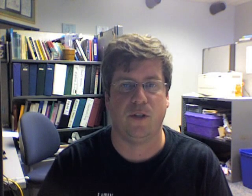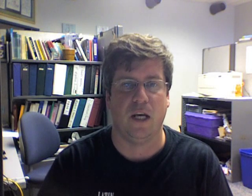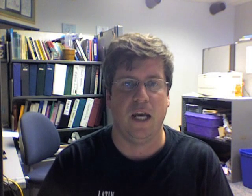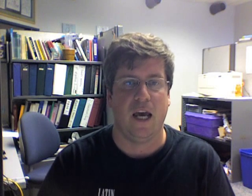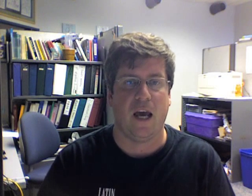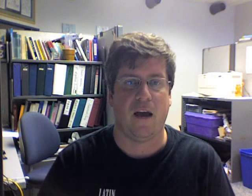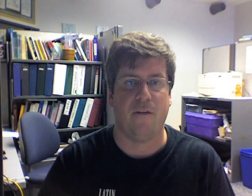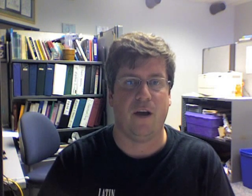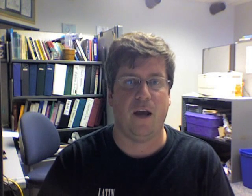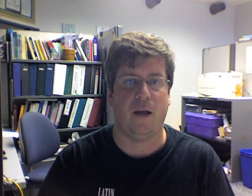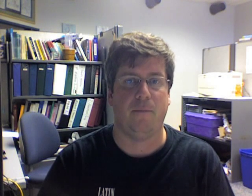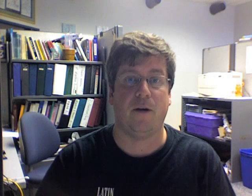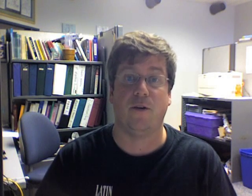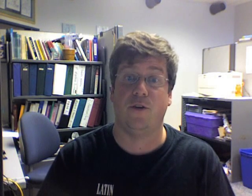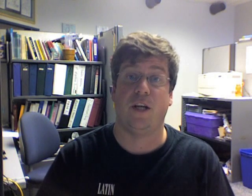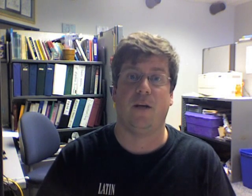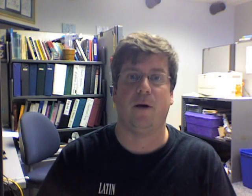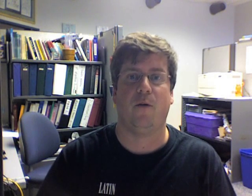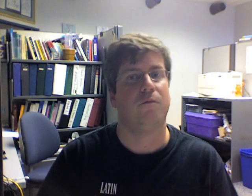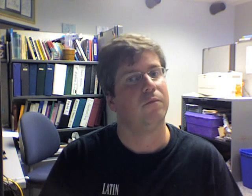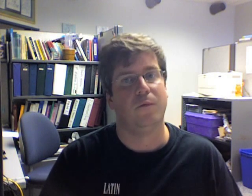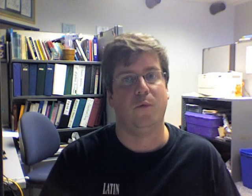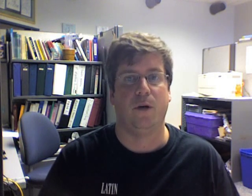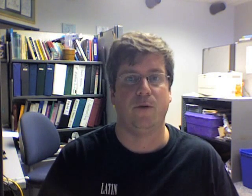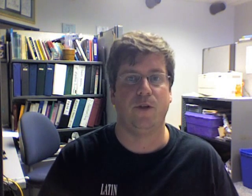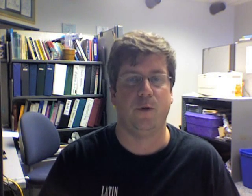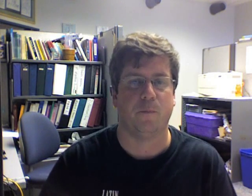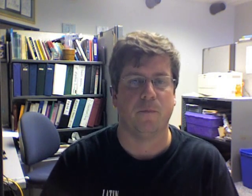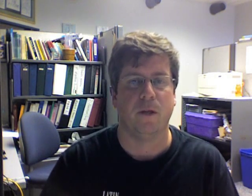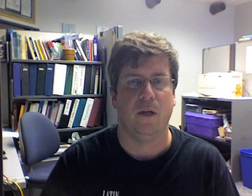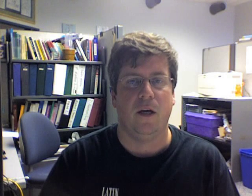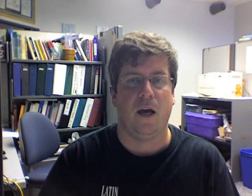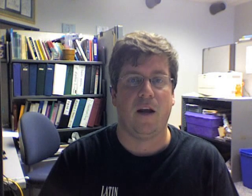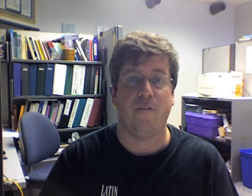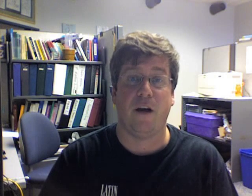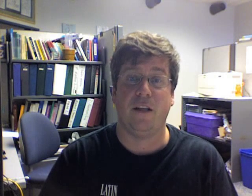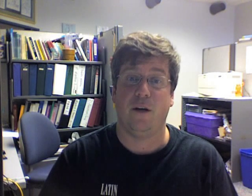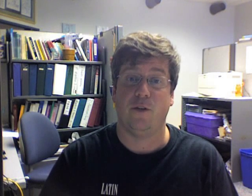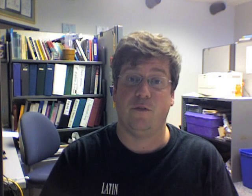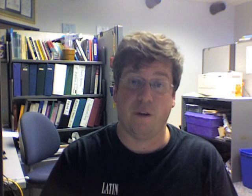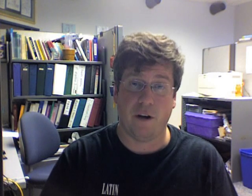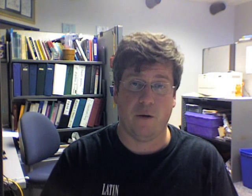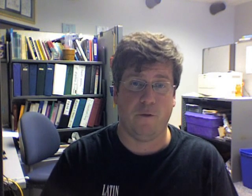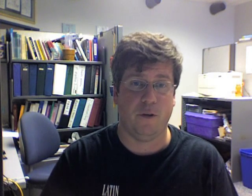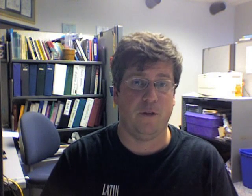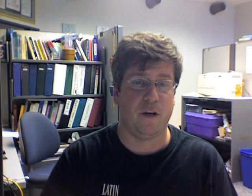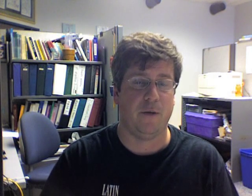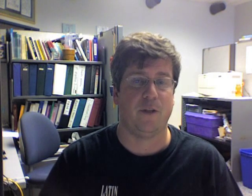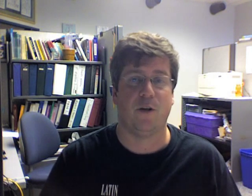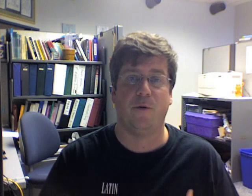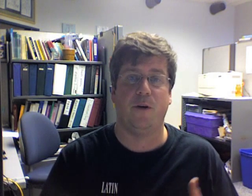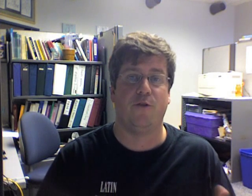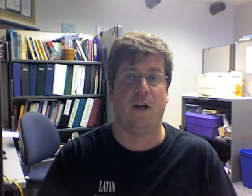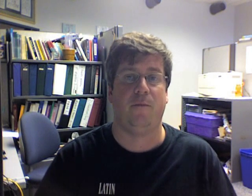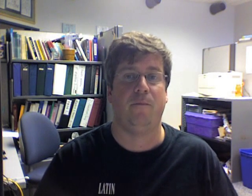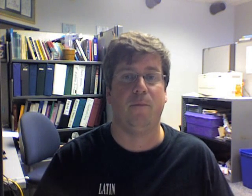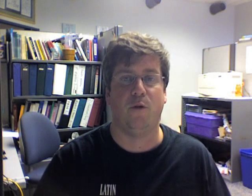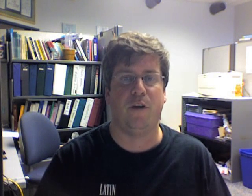have a better understanding about what numbers do. And I find that it's very helpful in the following. So I'm going to try and motivate